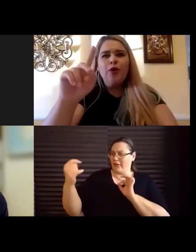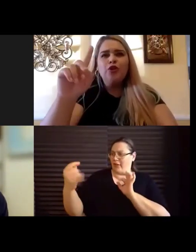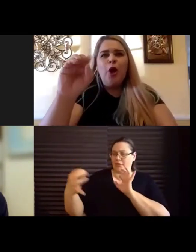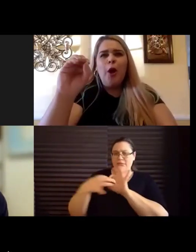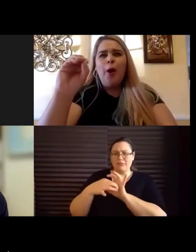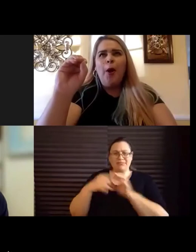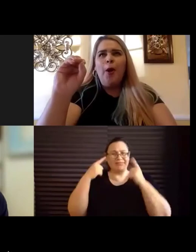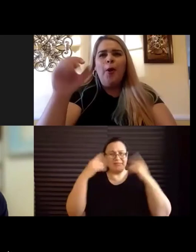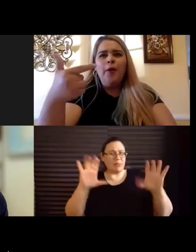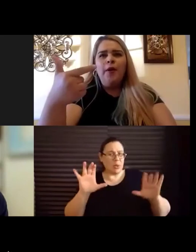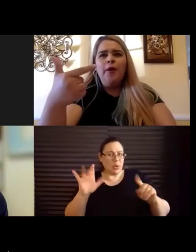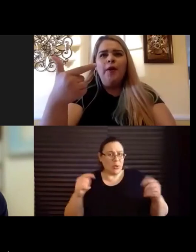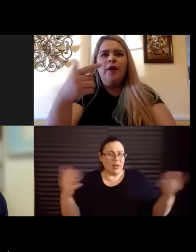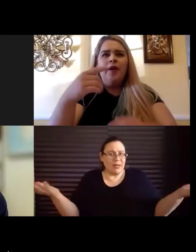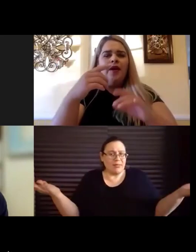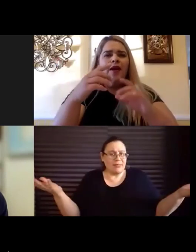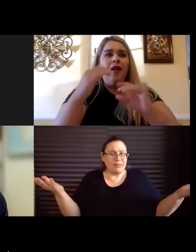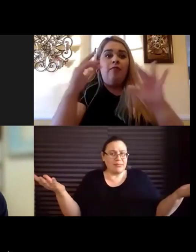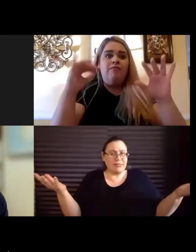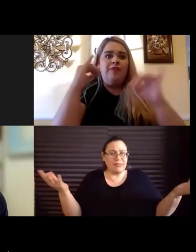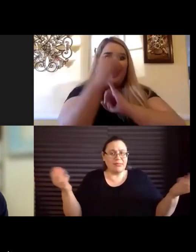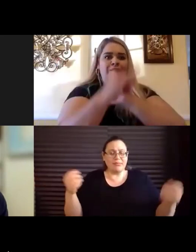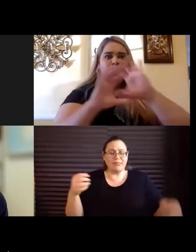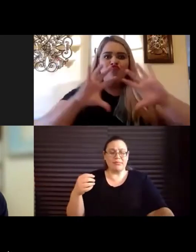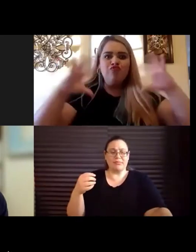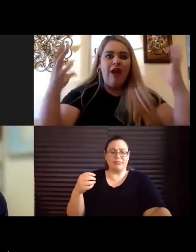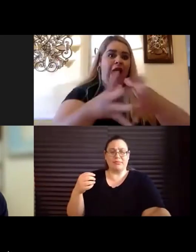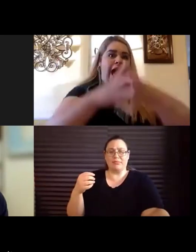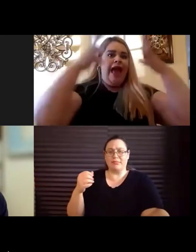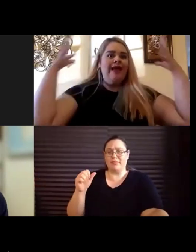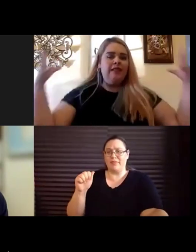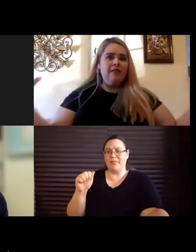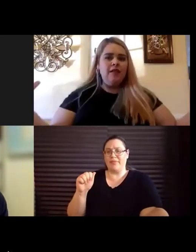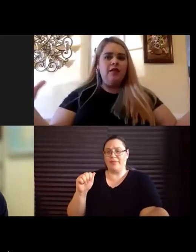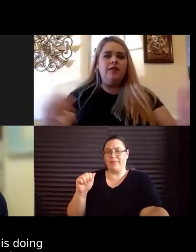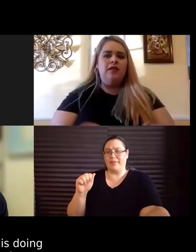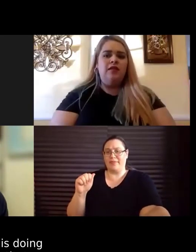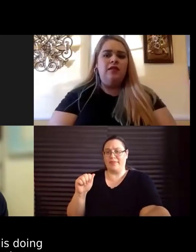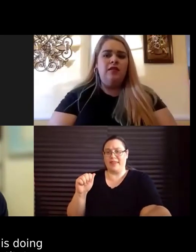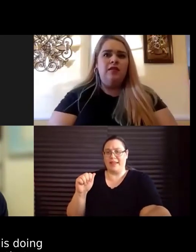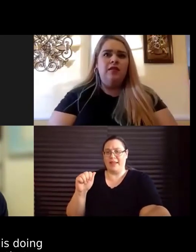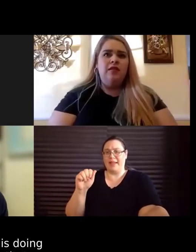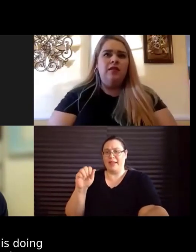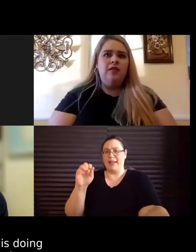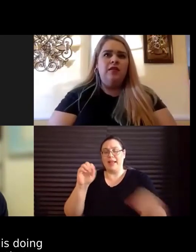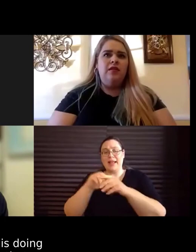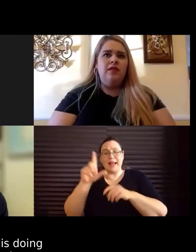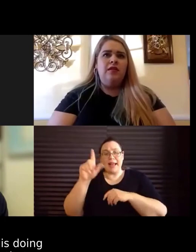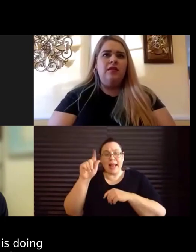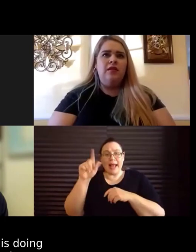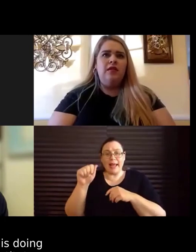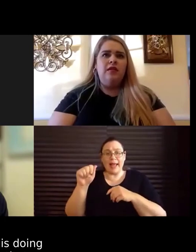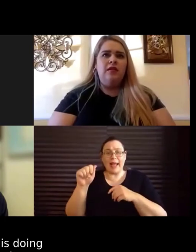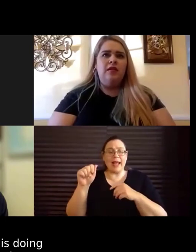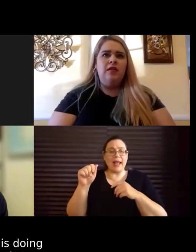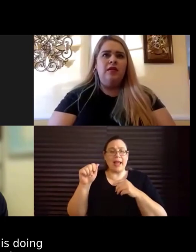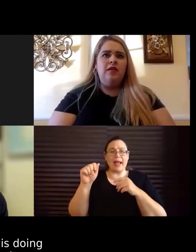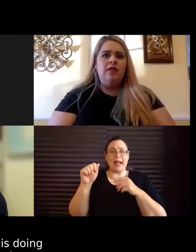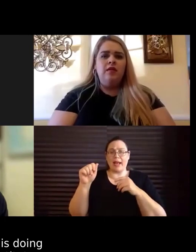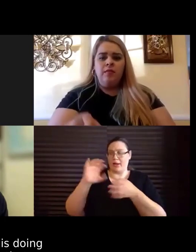it. I mean, it's, I know, here in LA, the Paralympics and Olympics are going to be here in four years.